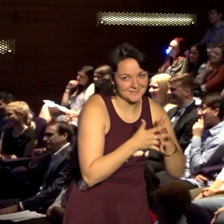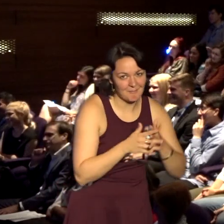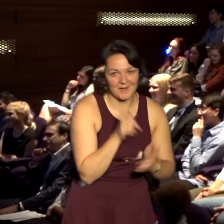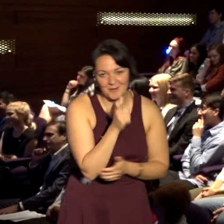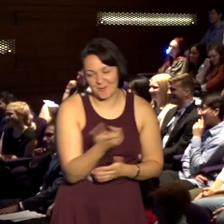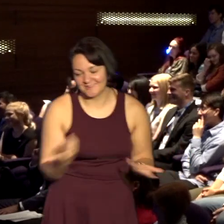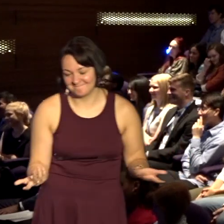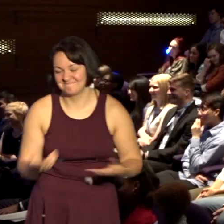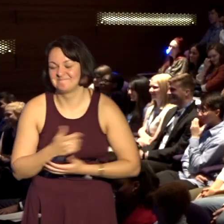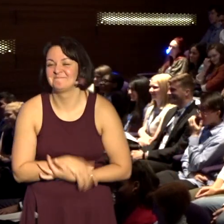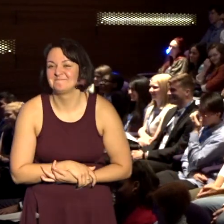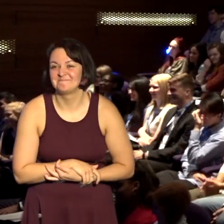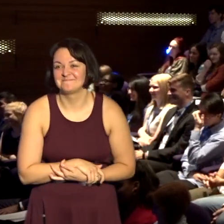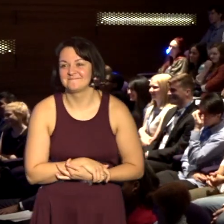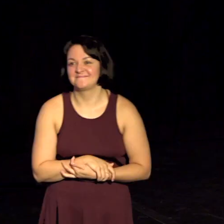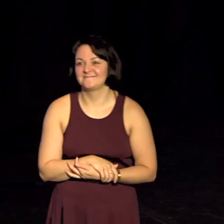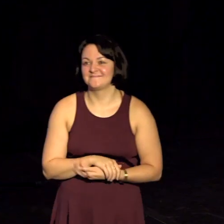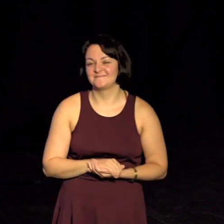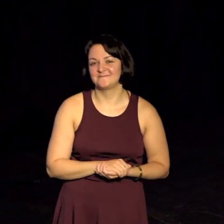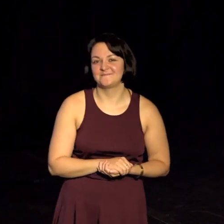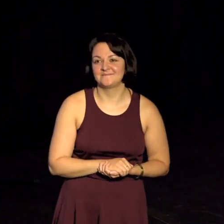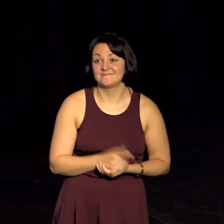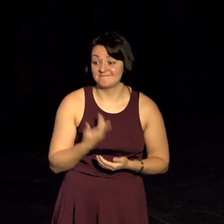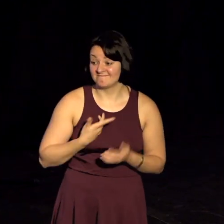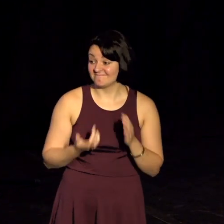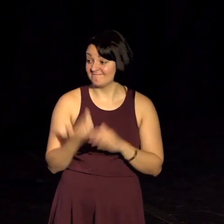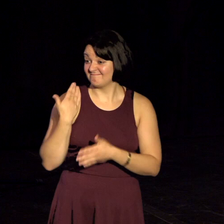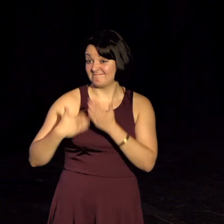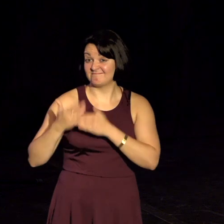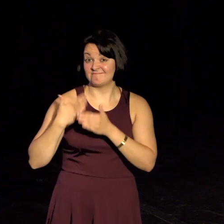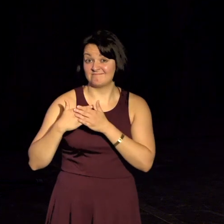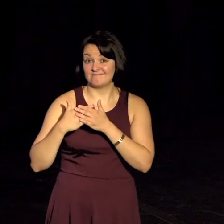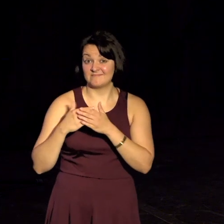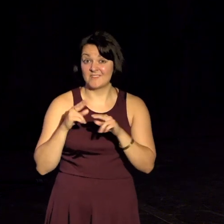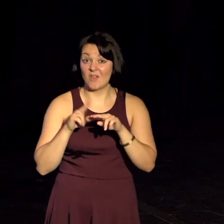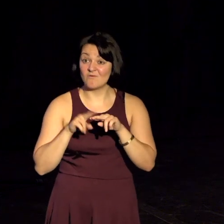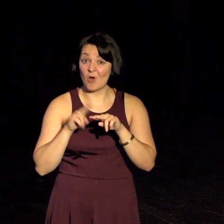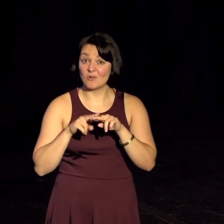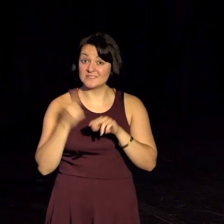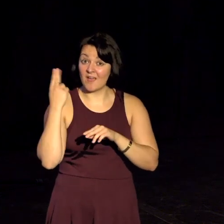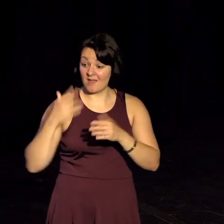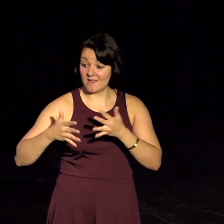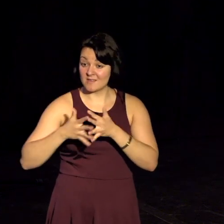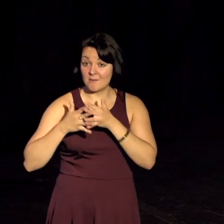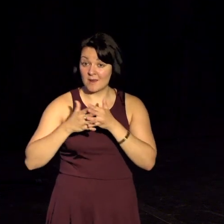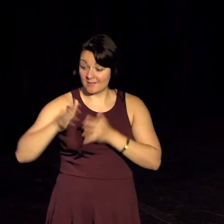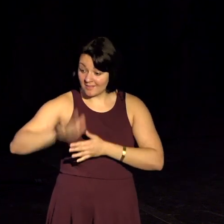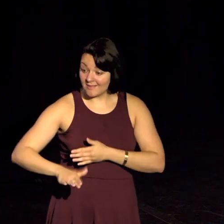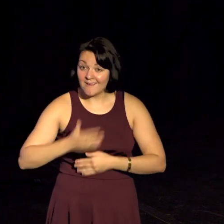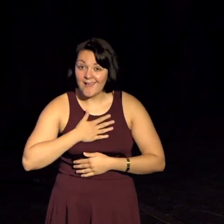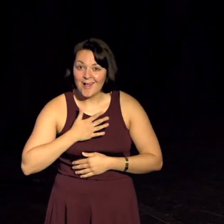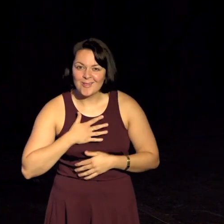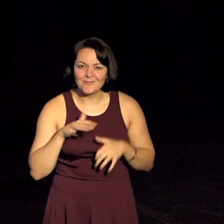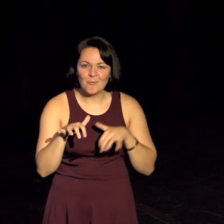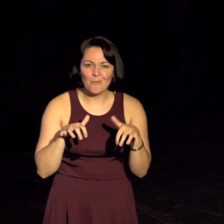So at the time, I was still living in Florida. Has anyone here been to Florida? Okay, you love the wildlife, right?